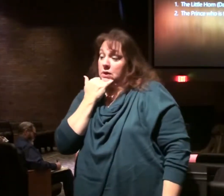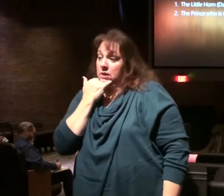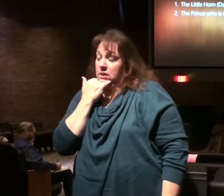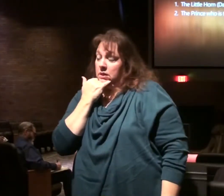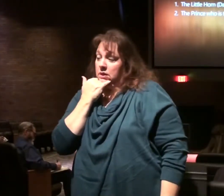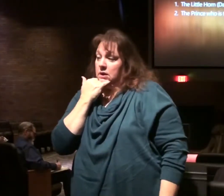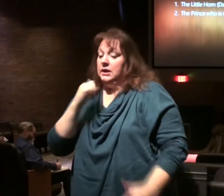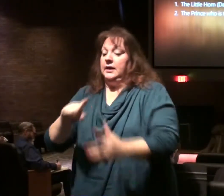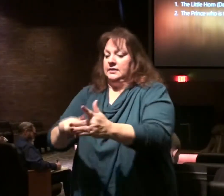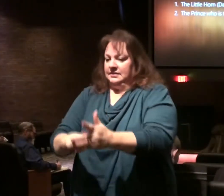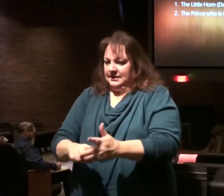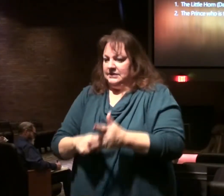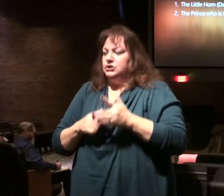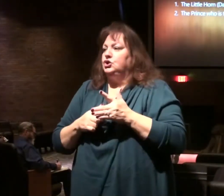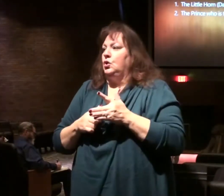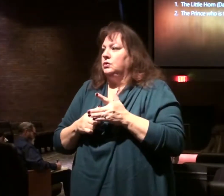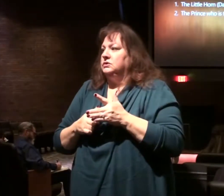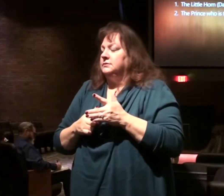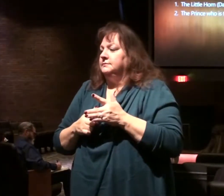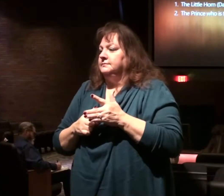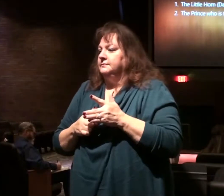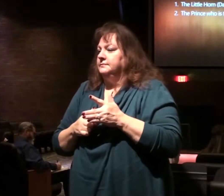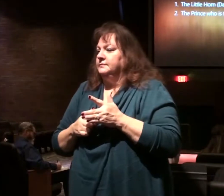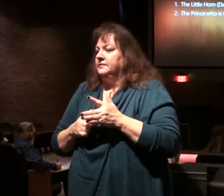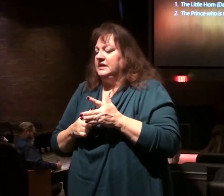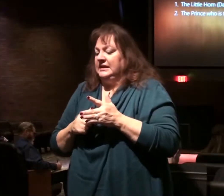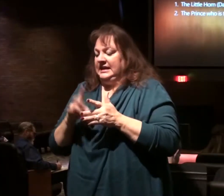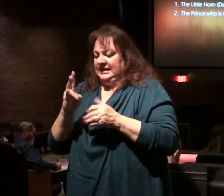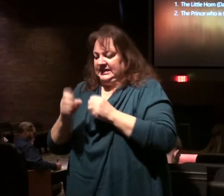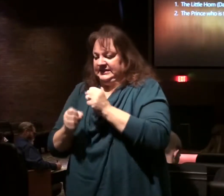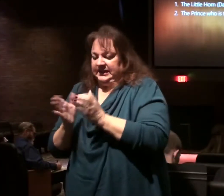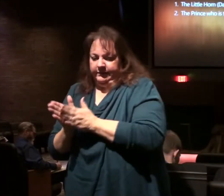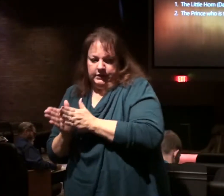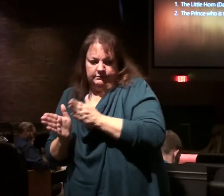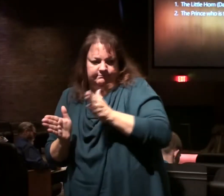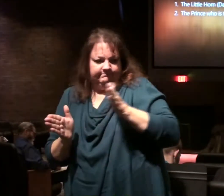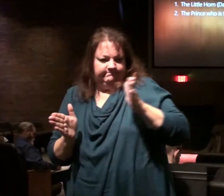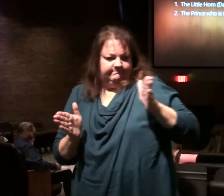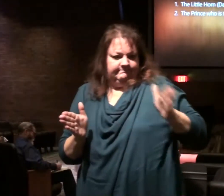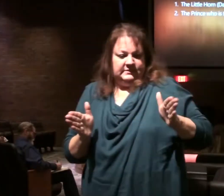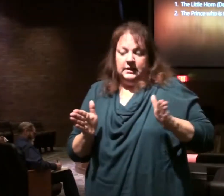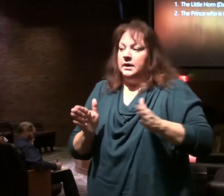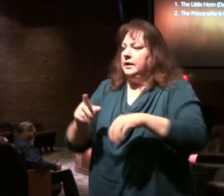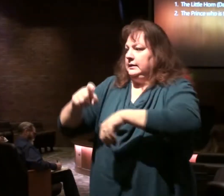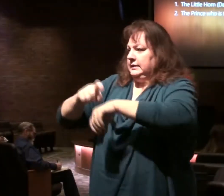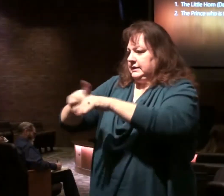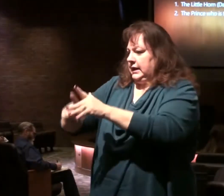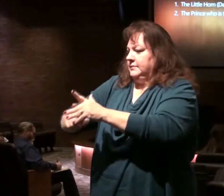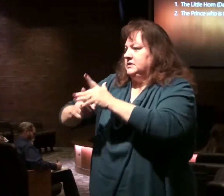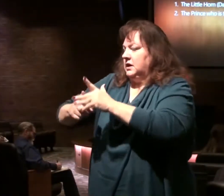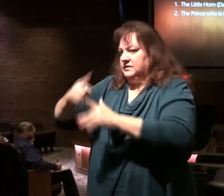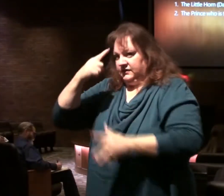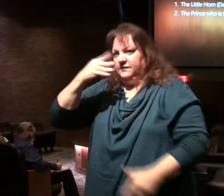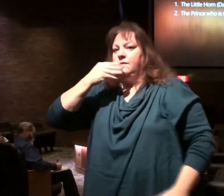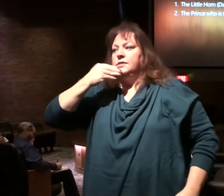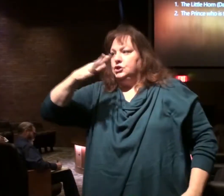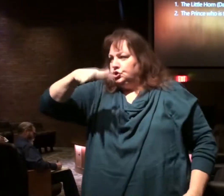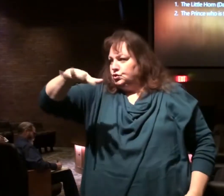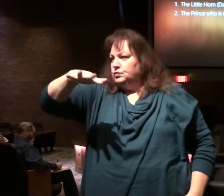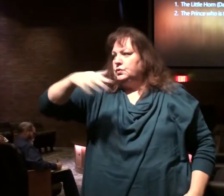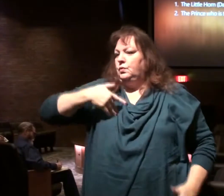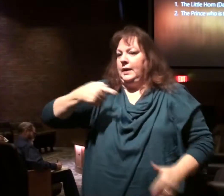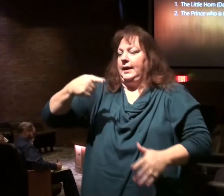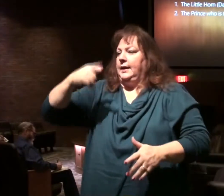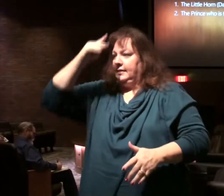that marks the beginning of that seven year period. The clock begins to run again for the nation Israel.